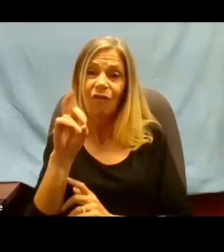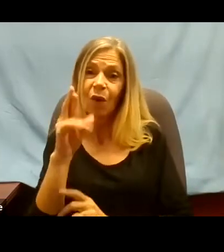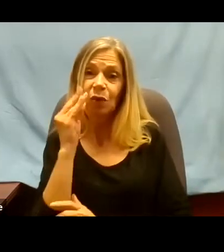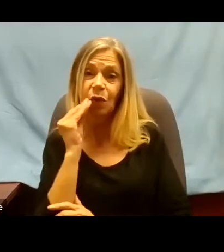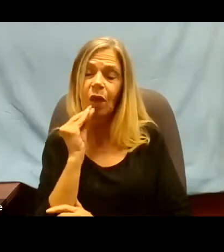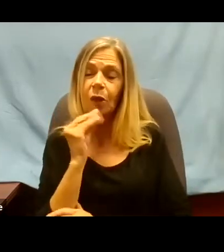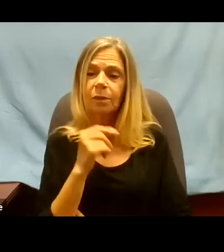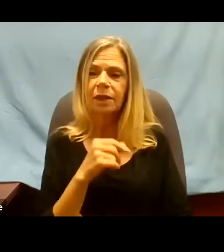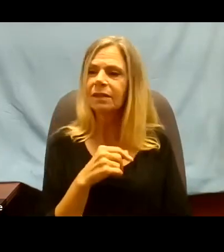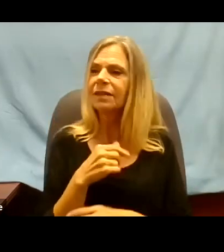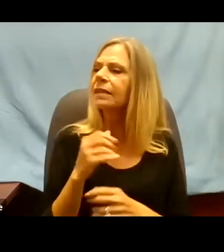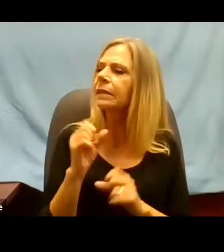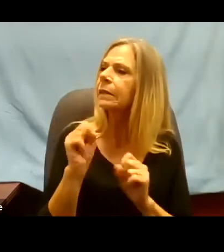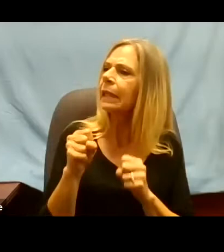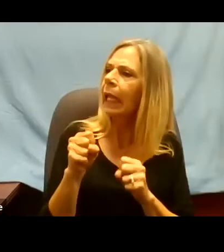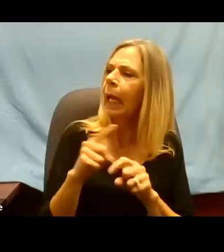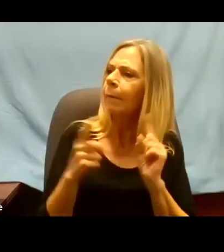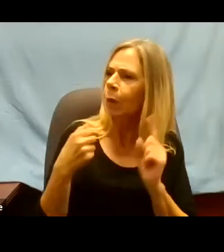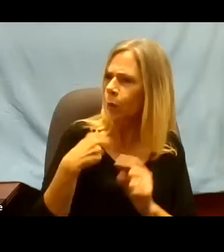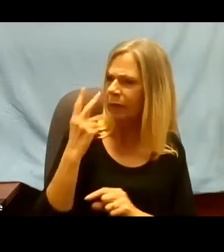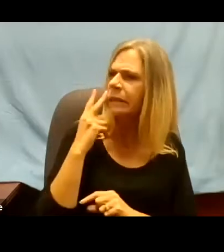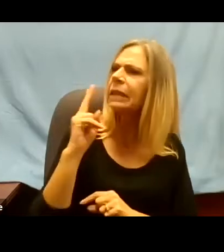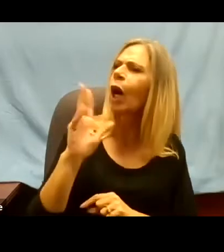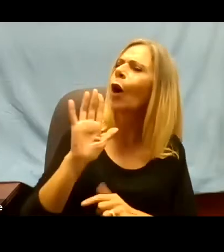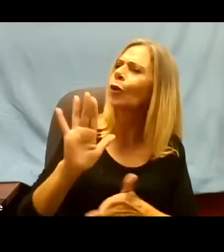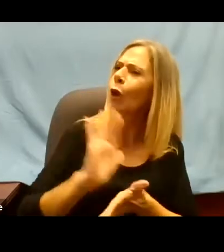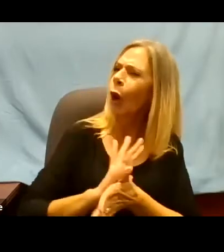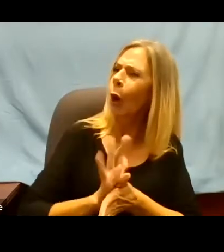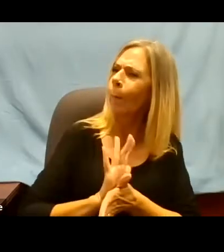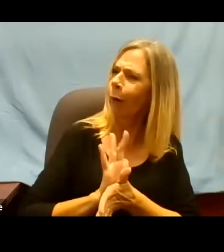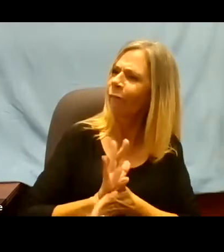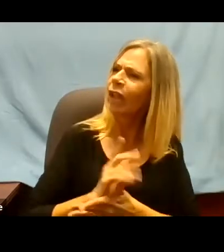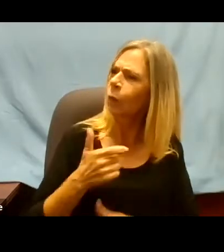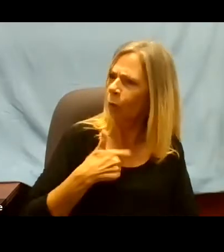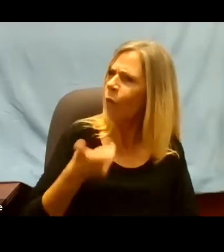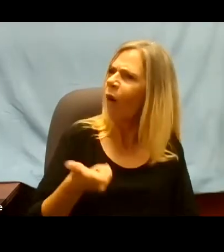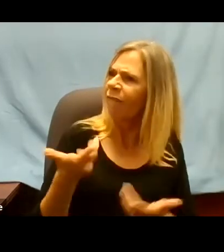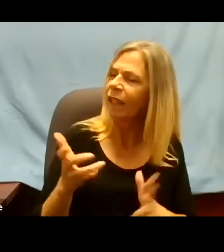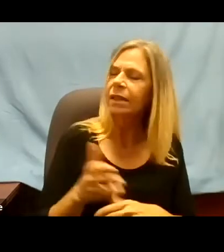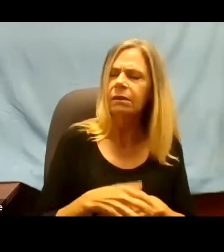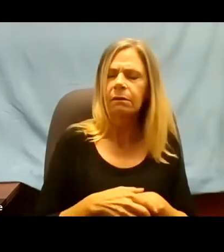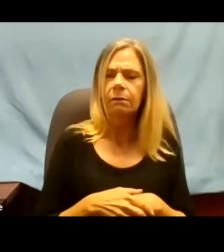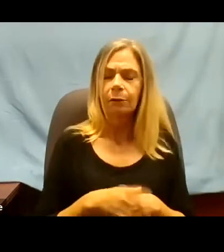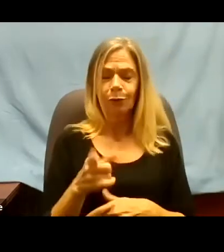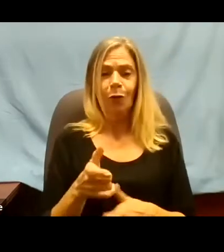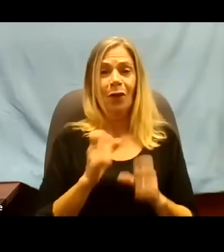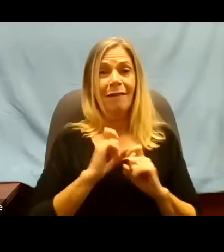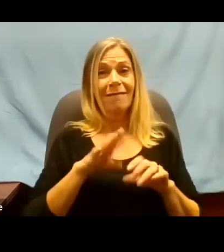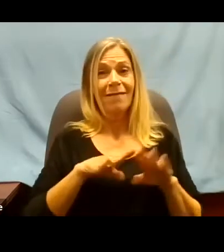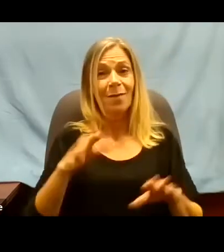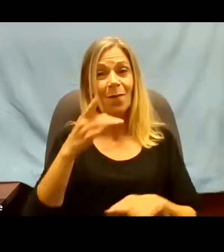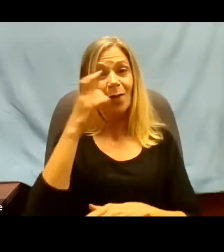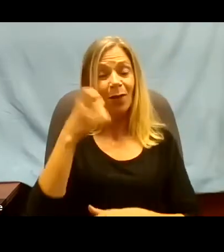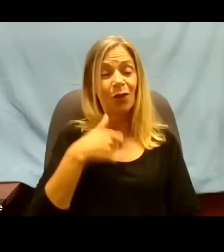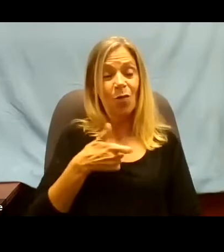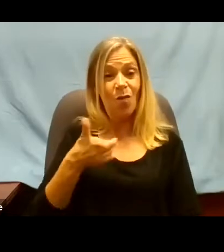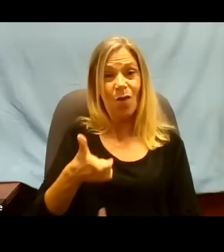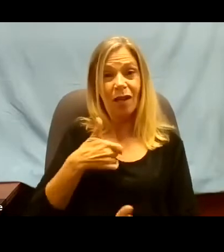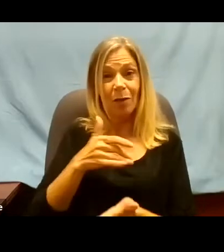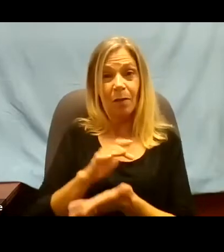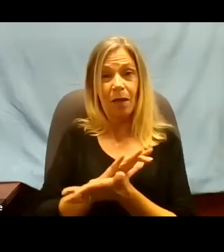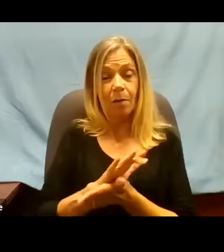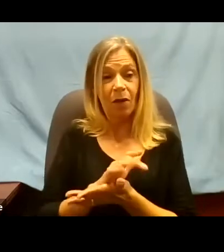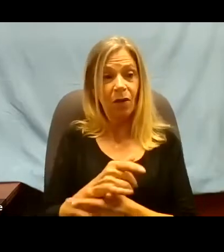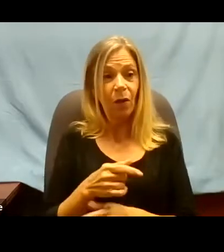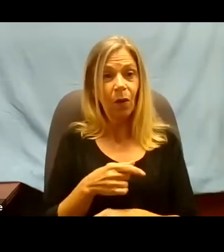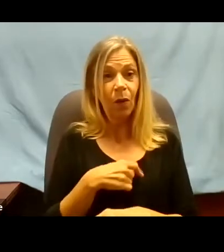I said, you're going to give me children because you saw my movie? I said, they made a movie of Jeffrey Dahmer's. Would you give him children? This